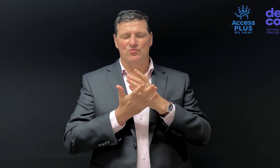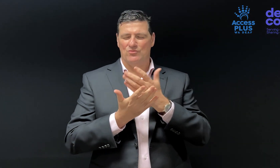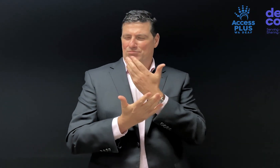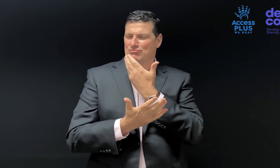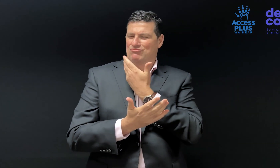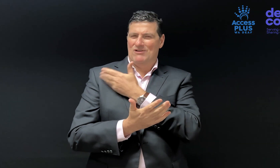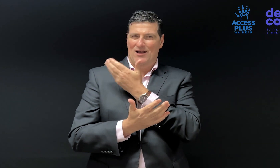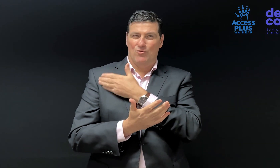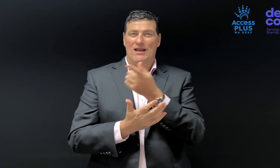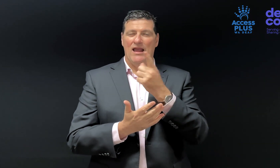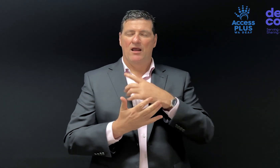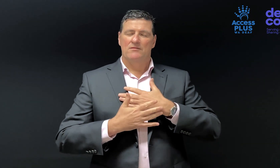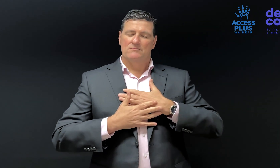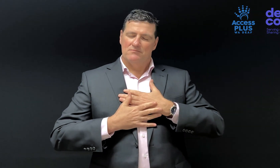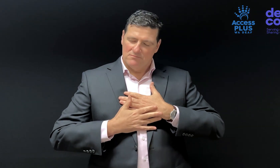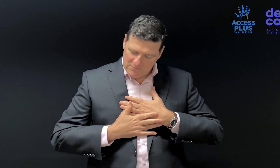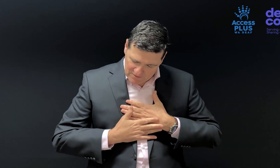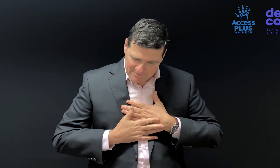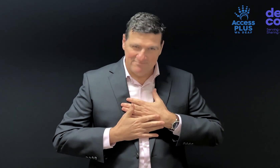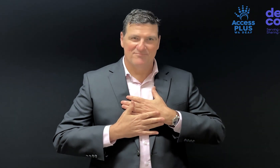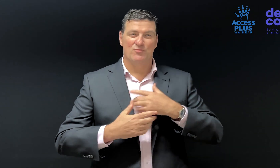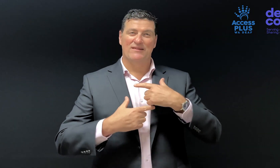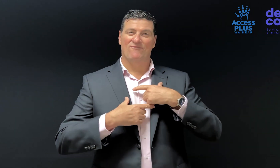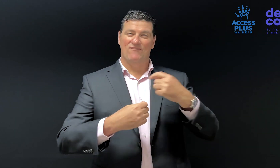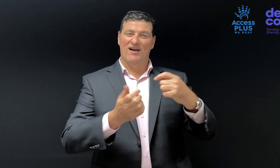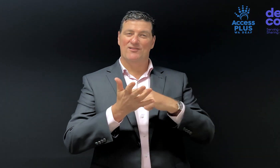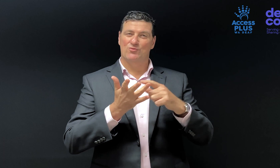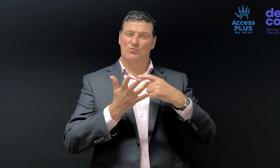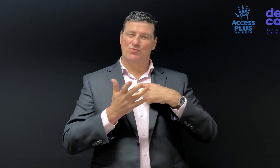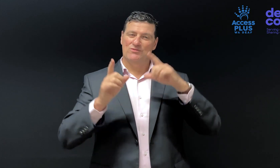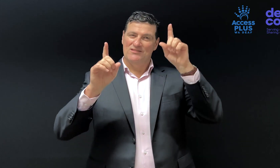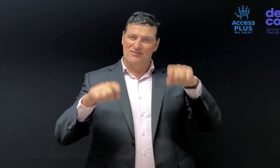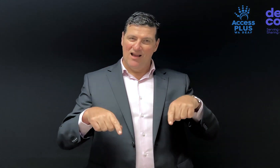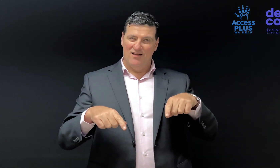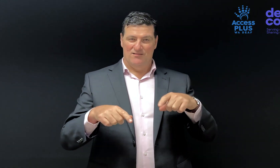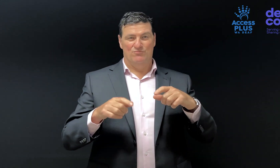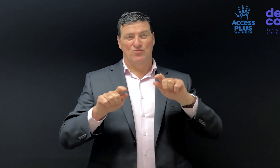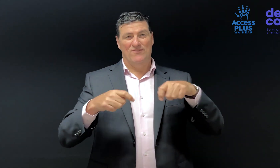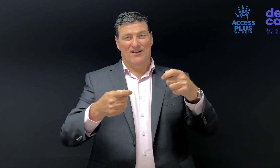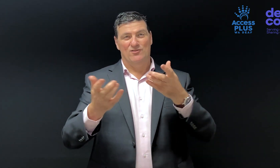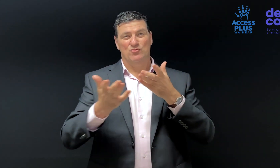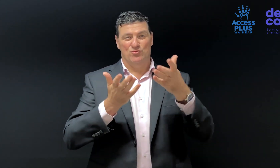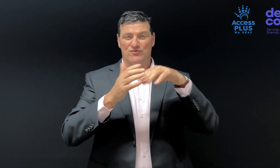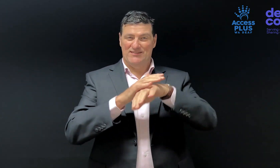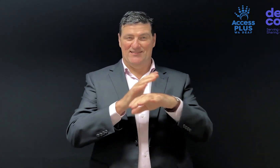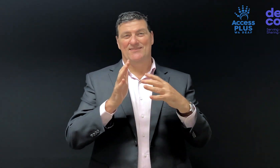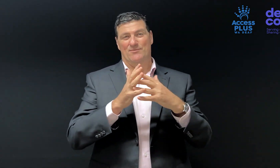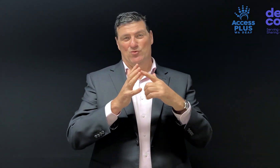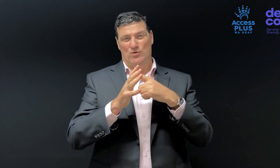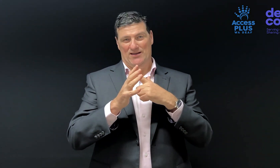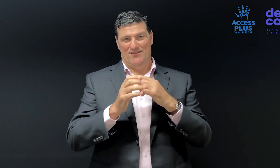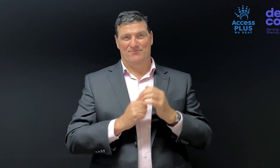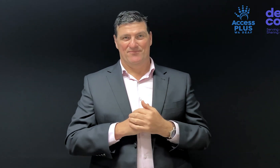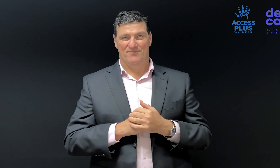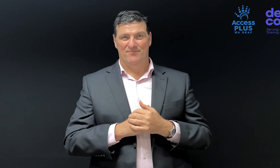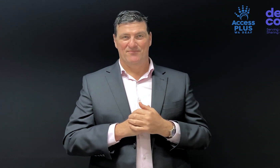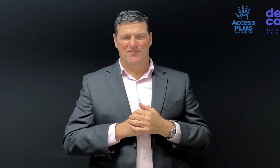Deaf Connect is very proud and humbled to be invited to start providing services into Western Australia.